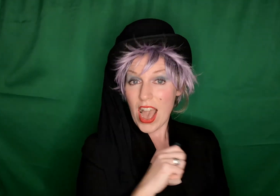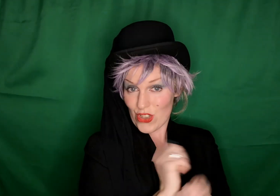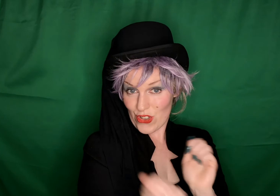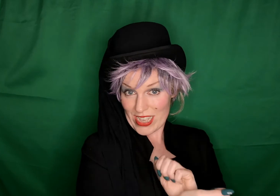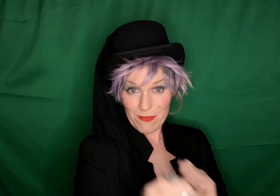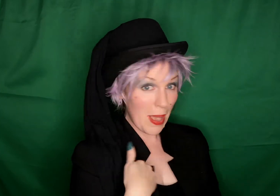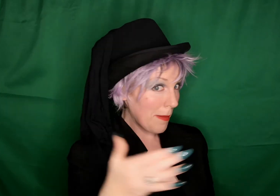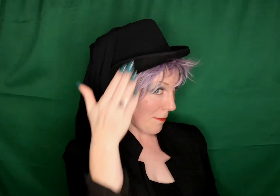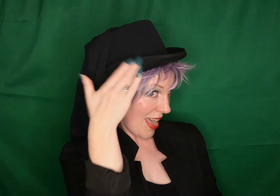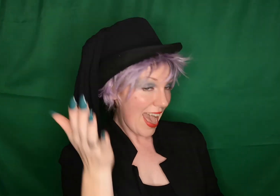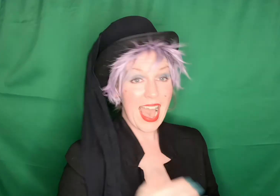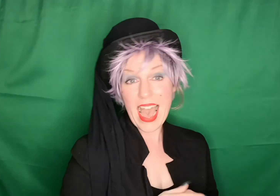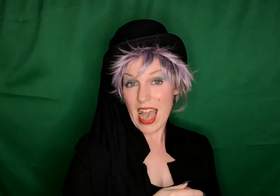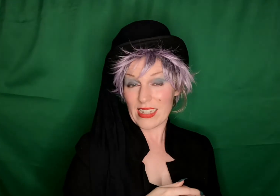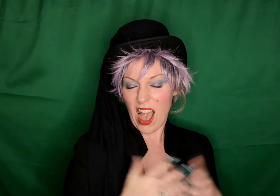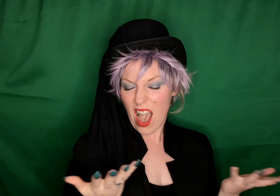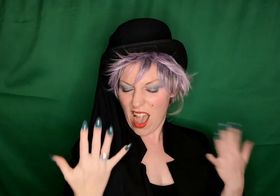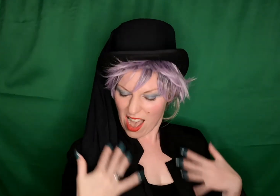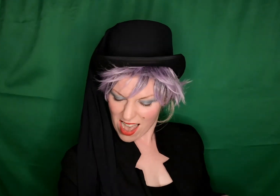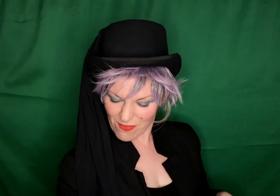Goodbye, Dory. Goodbye, cook. And they went off to the ball.